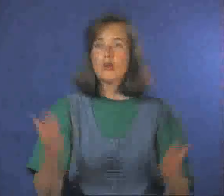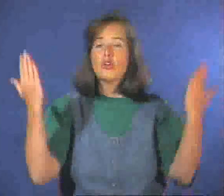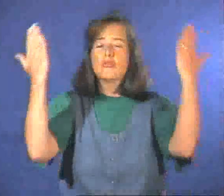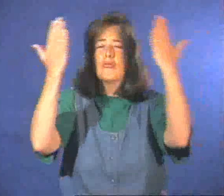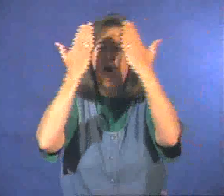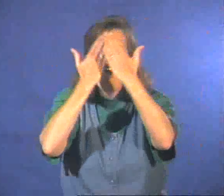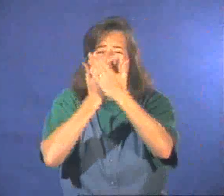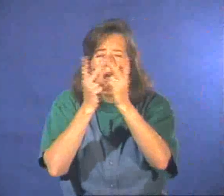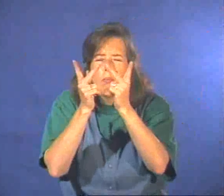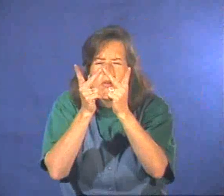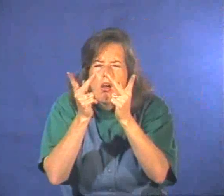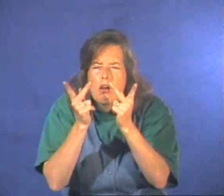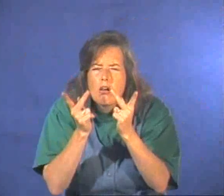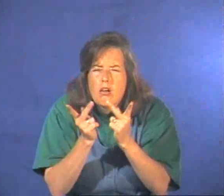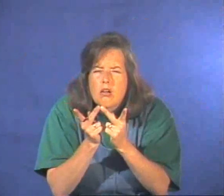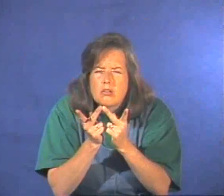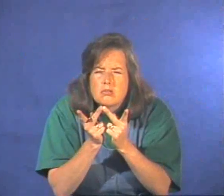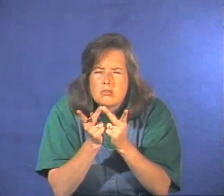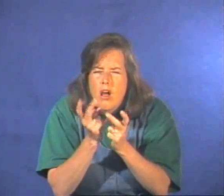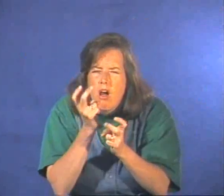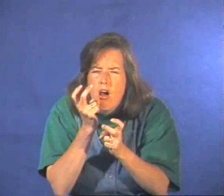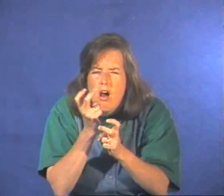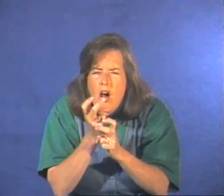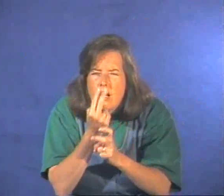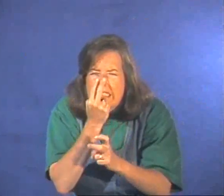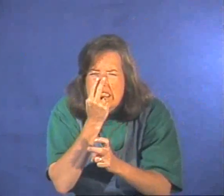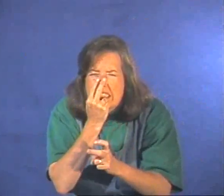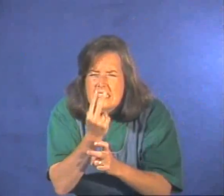Dark places can be dangerous, too.